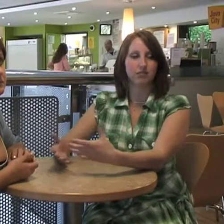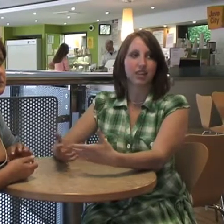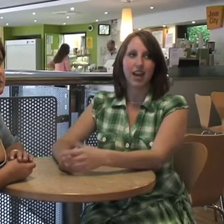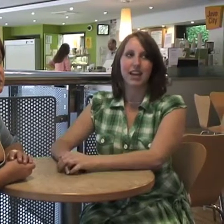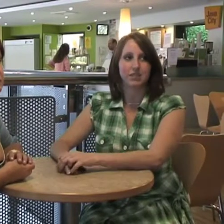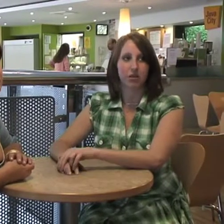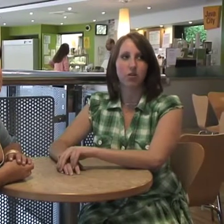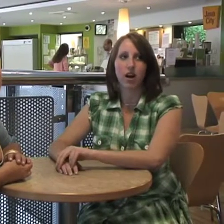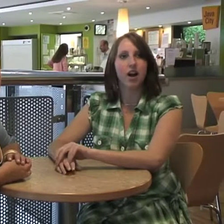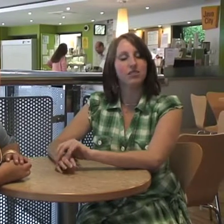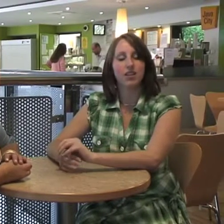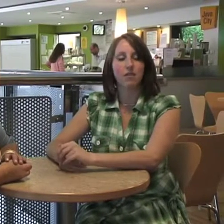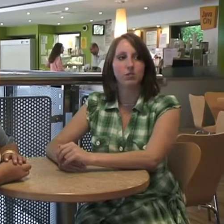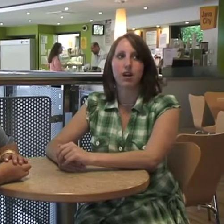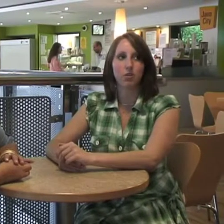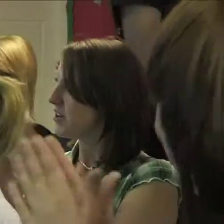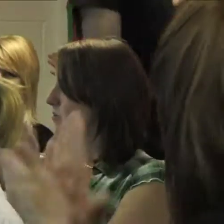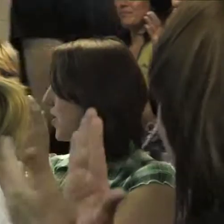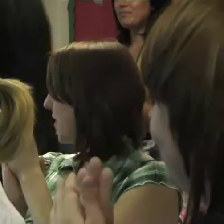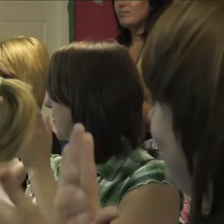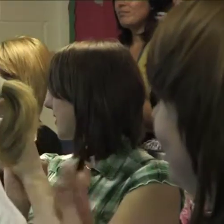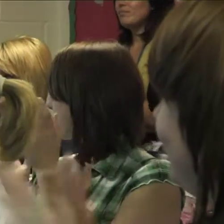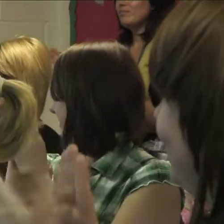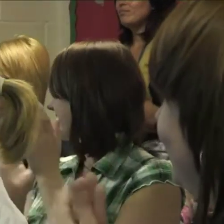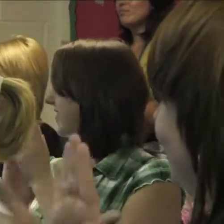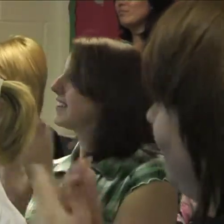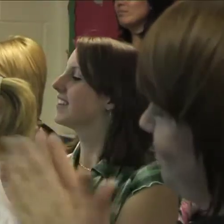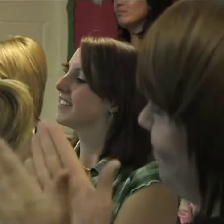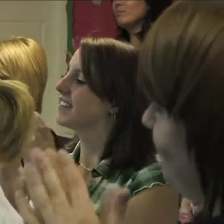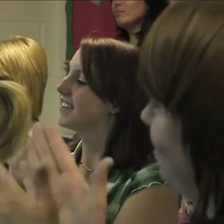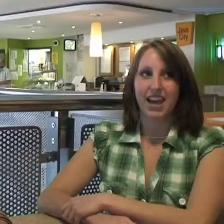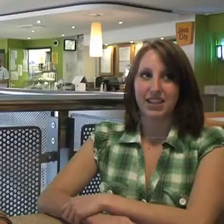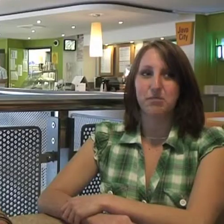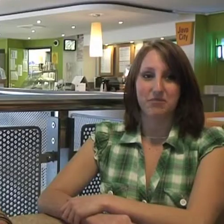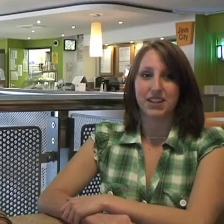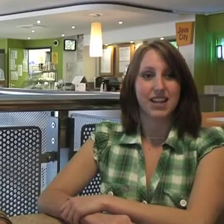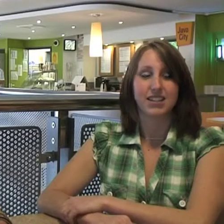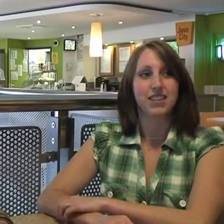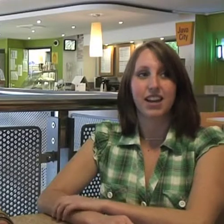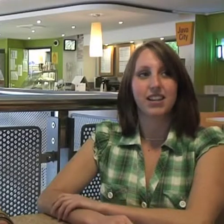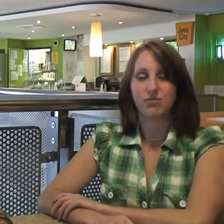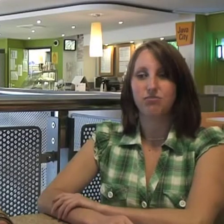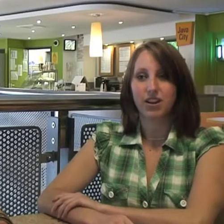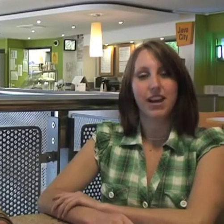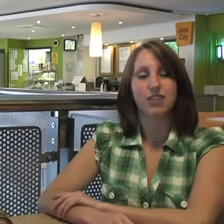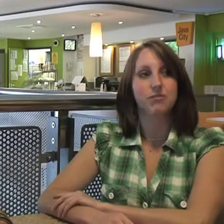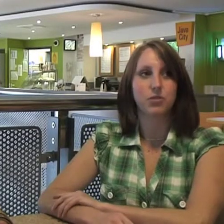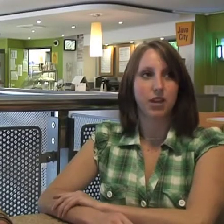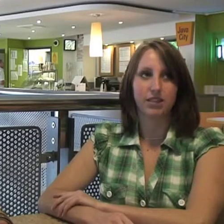it's been quite hard. So they've helped me out quite a lot with how I should manage my money. It's been fantastic. It's really helpful. They